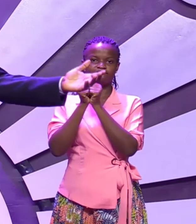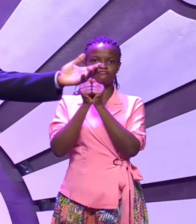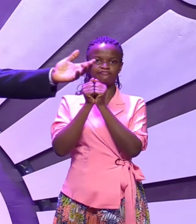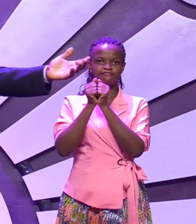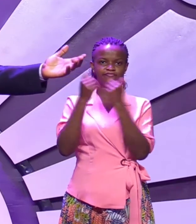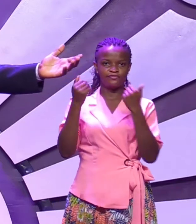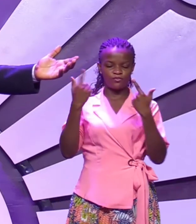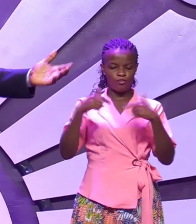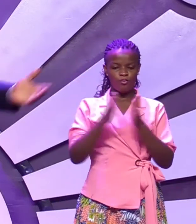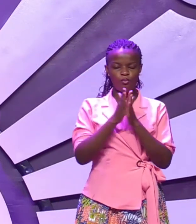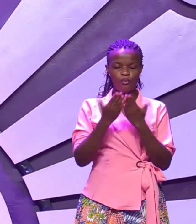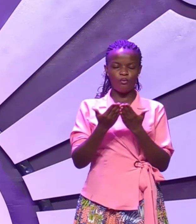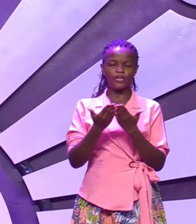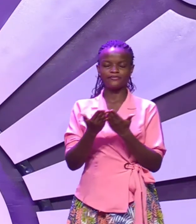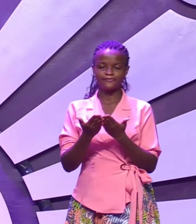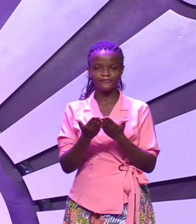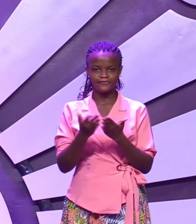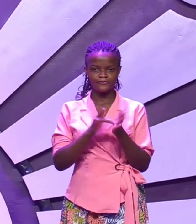stand there with me please in your bibles